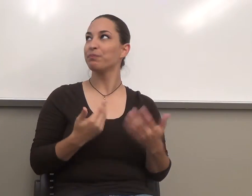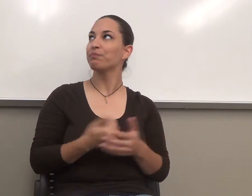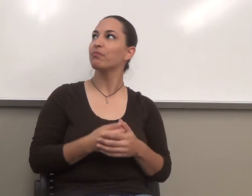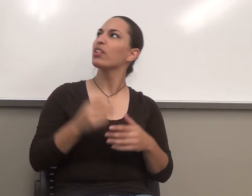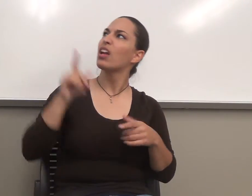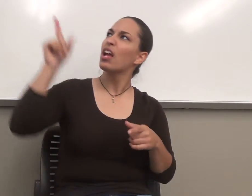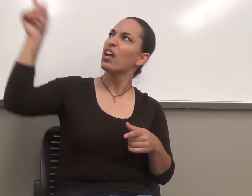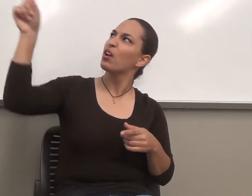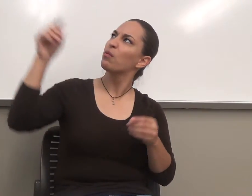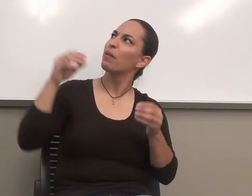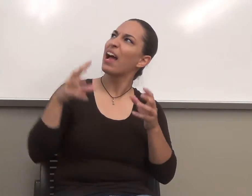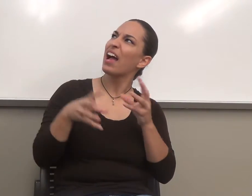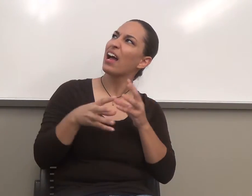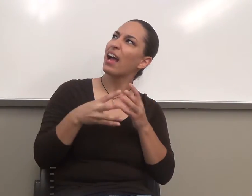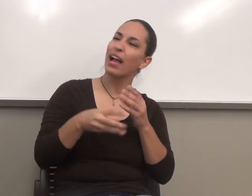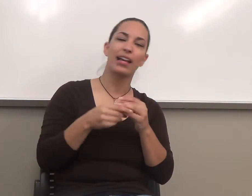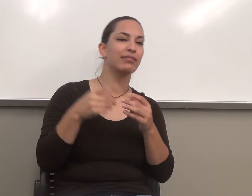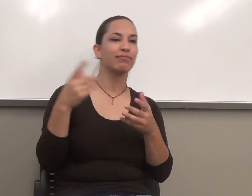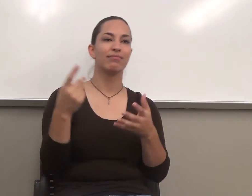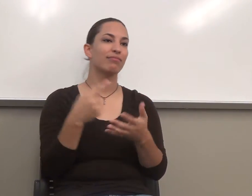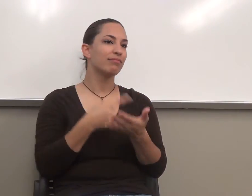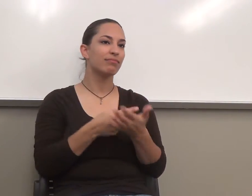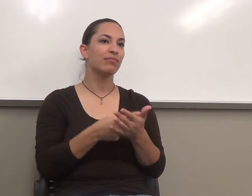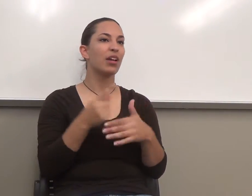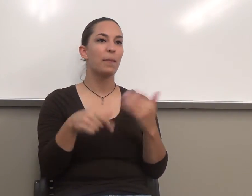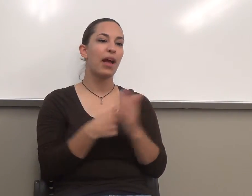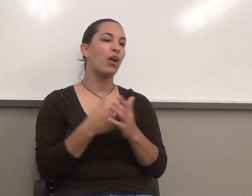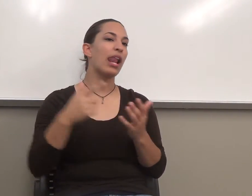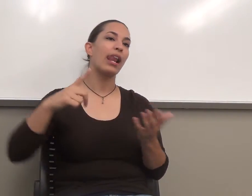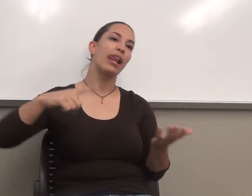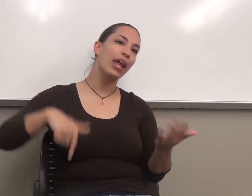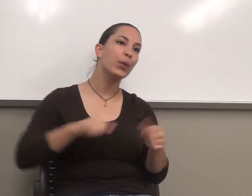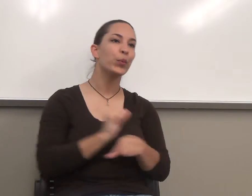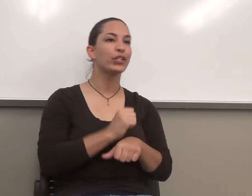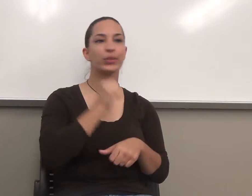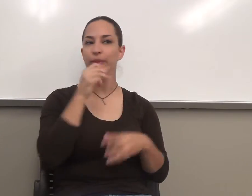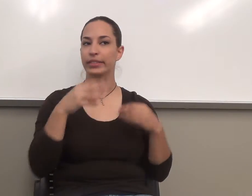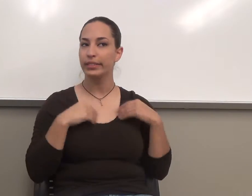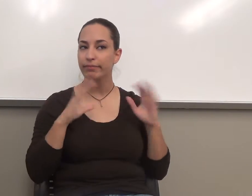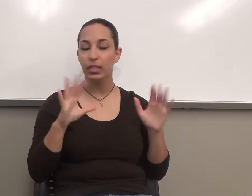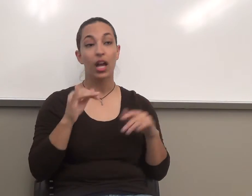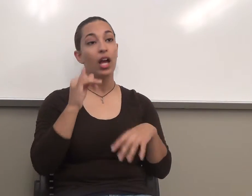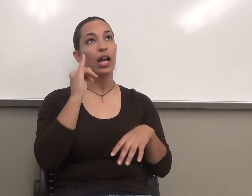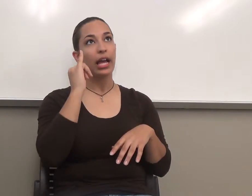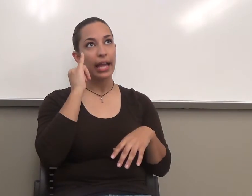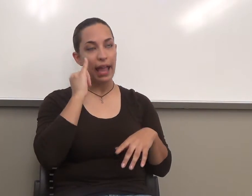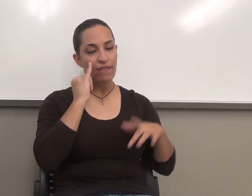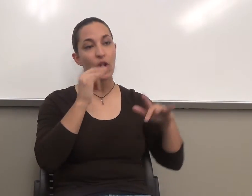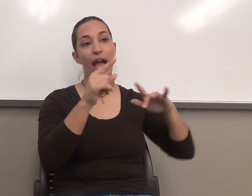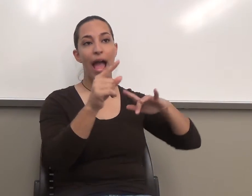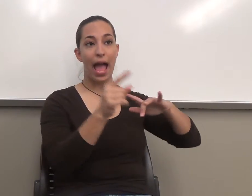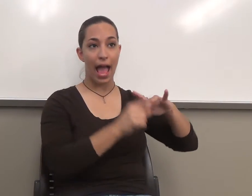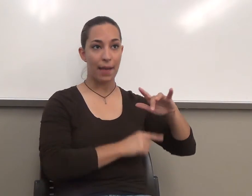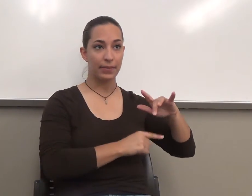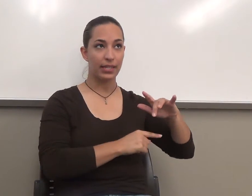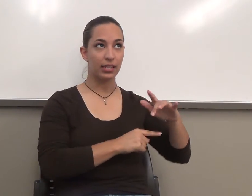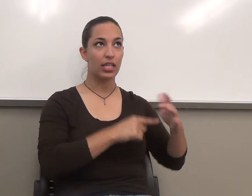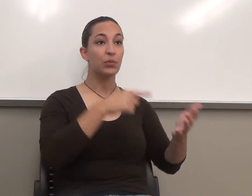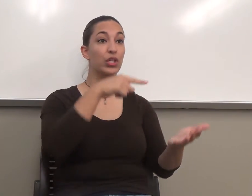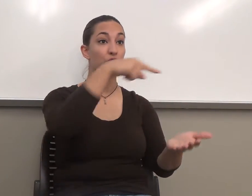Again, I don't accept late work. If you are absent, if you're not here on the day of Sunday 3, you can have it tuned